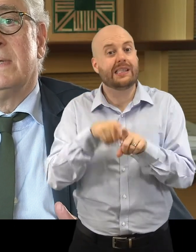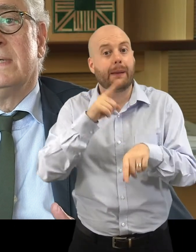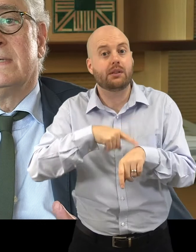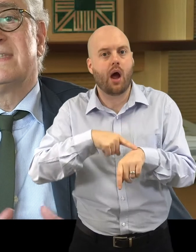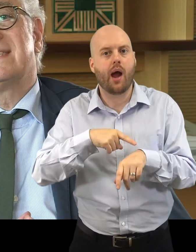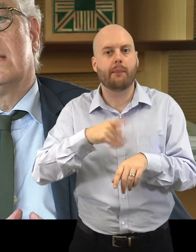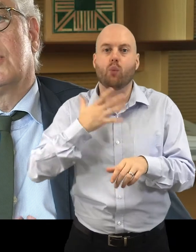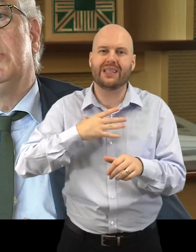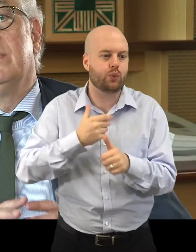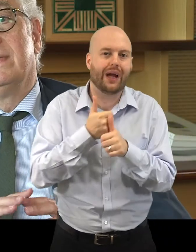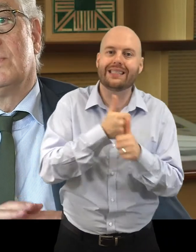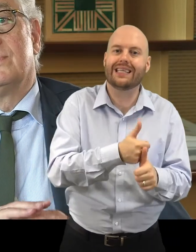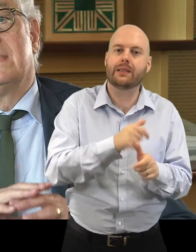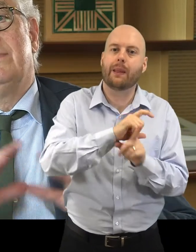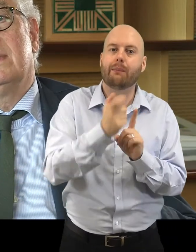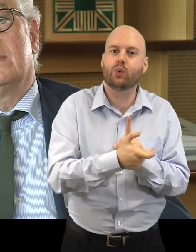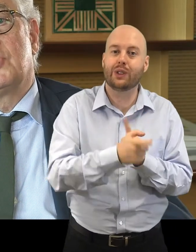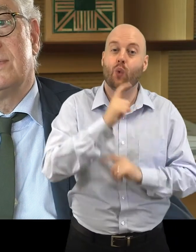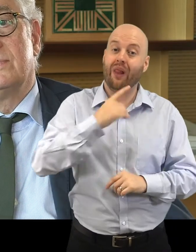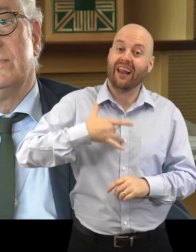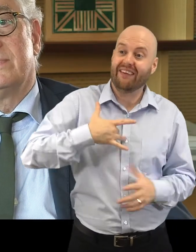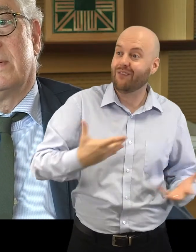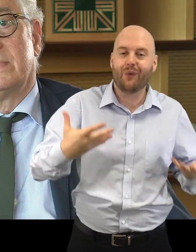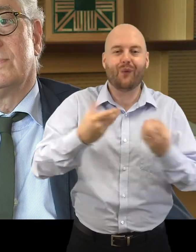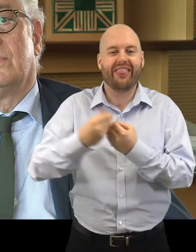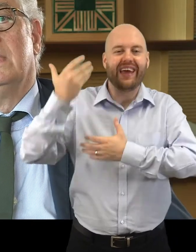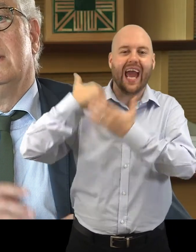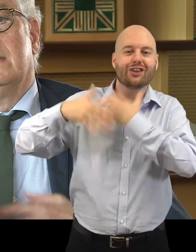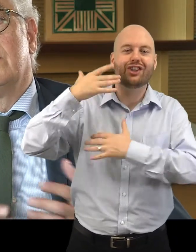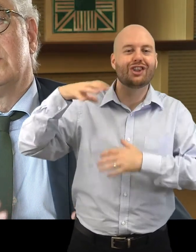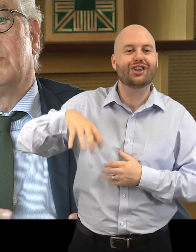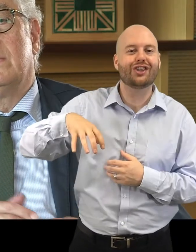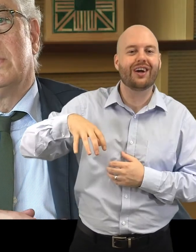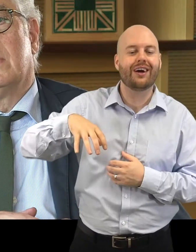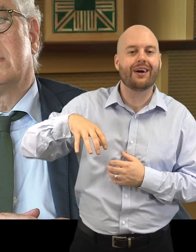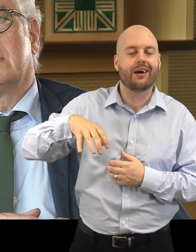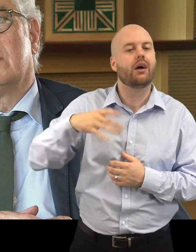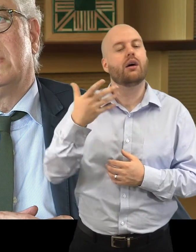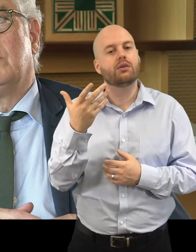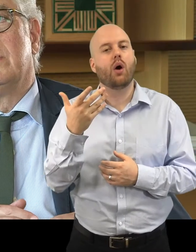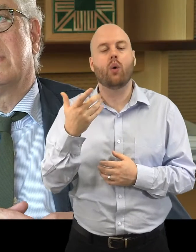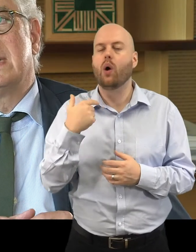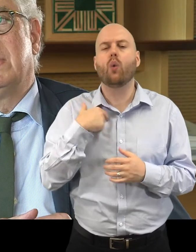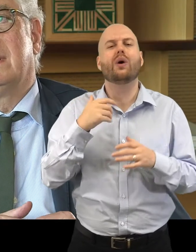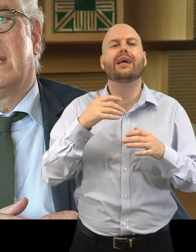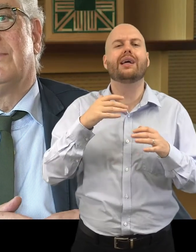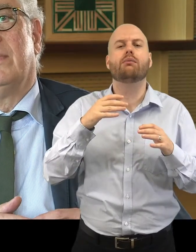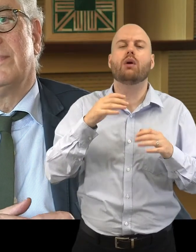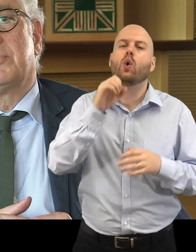assisting a community which is living adjacent to this heritage. So, in other words, we would not typically get involved with a